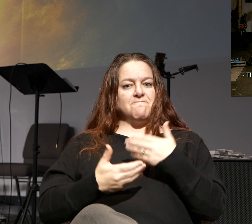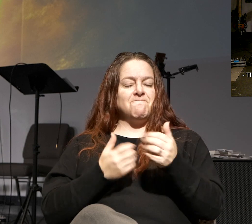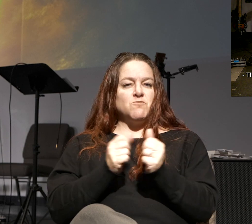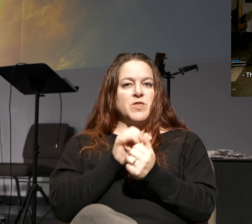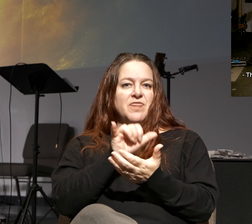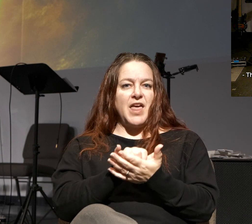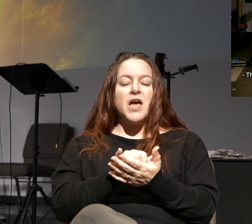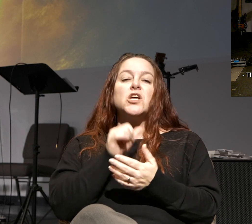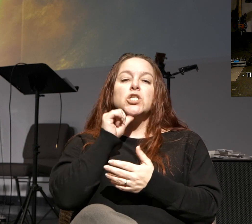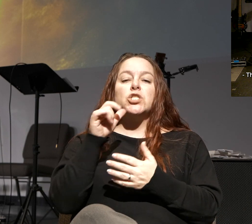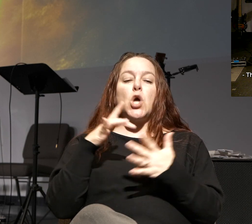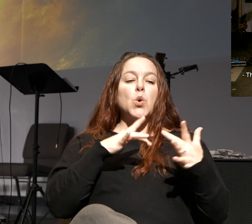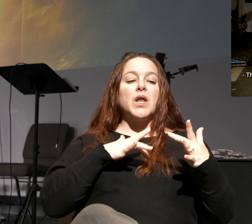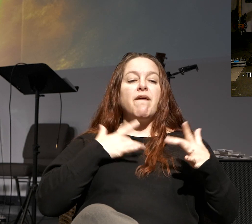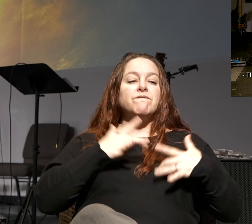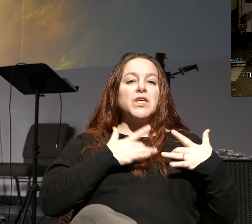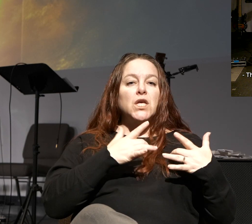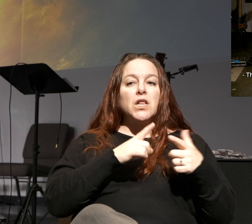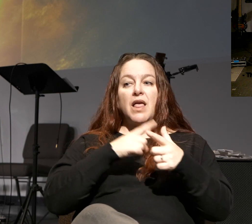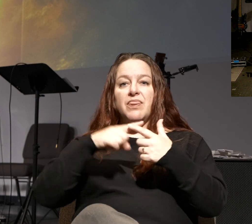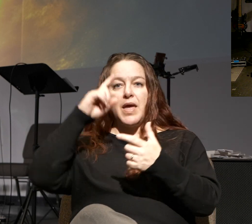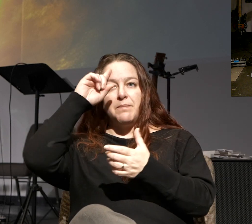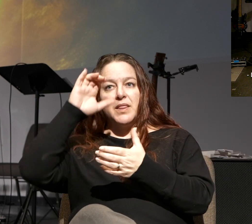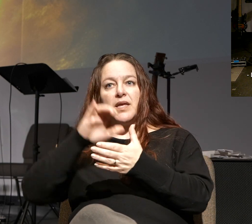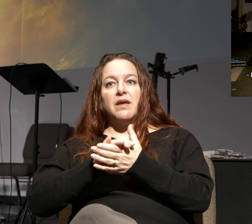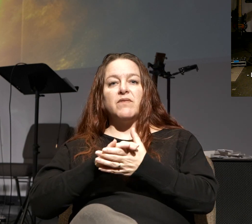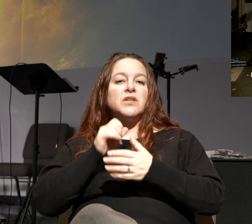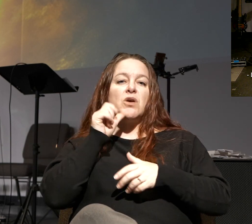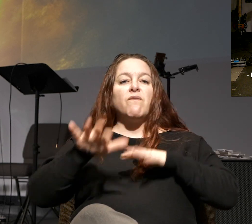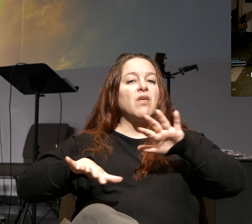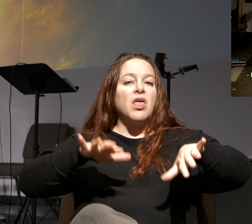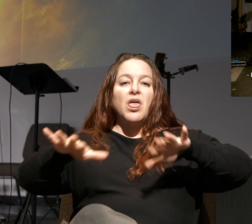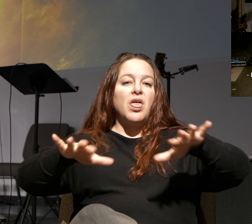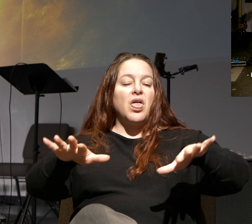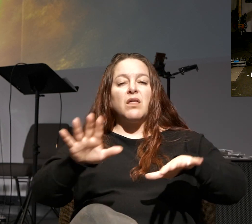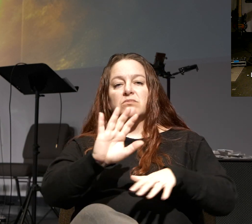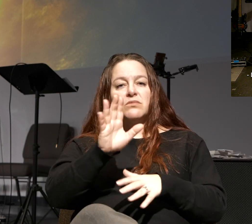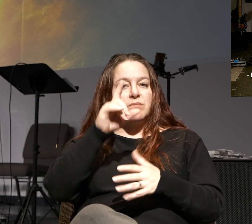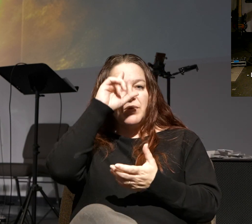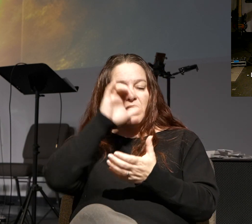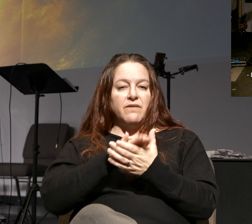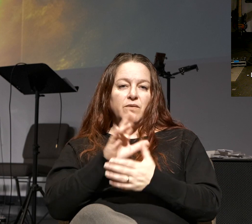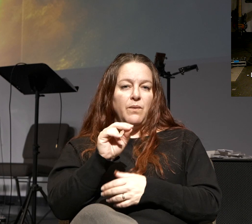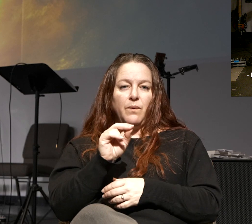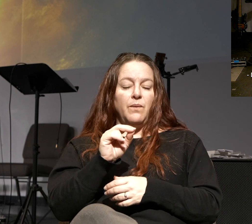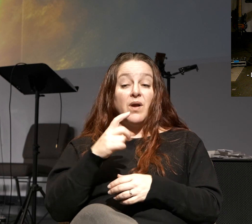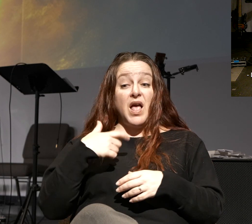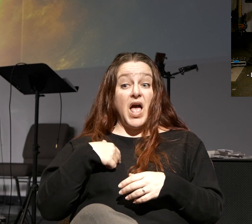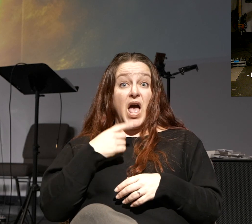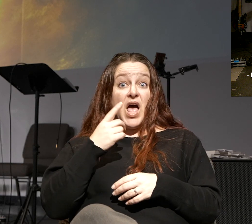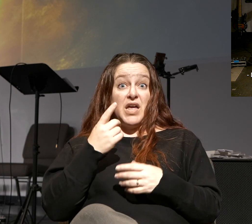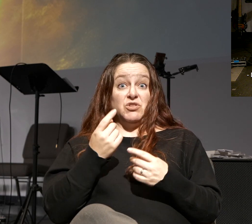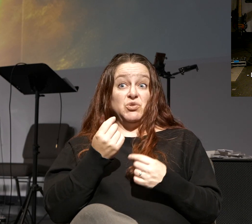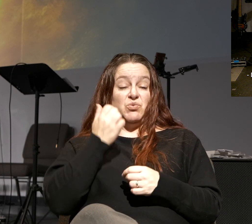don't feel your way into your beliefs. Believe your way into your feelings. This is what I have to do regularly. This is what I do in my devotions. So, Hebrews 10,